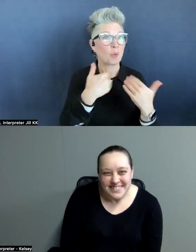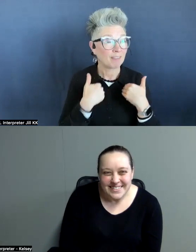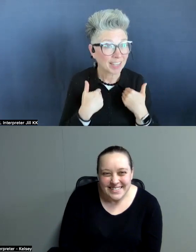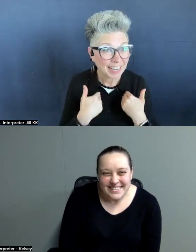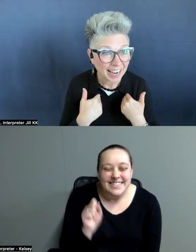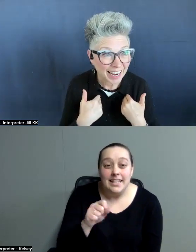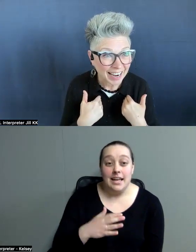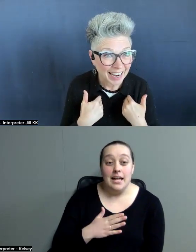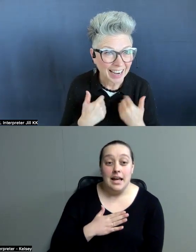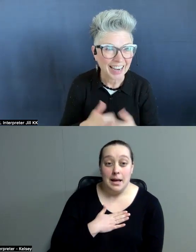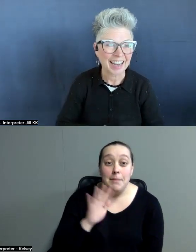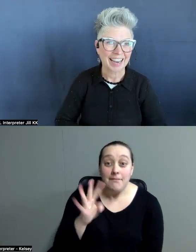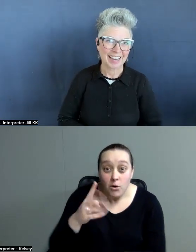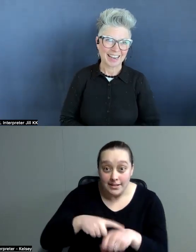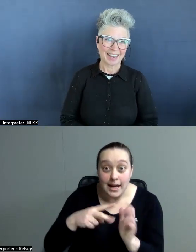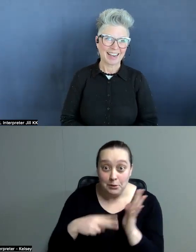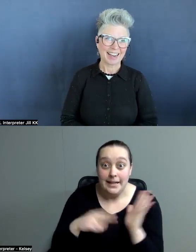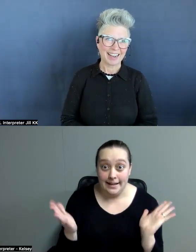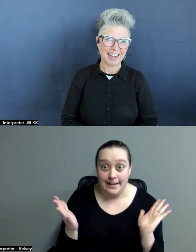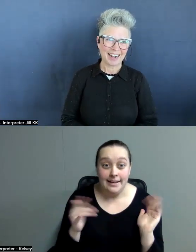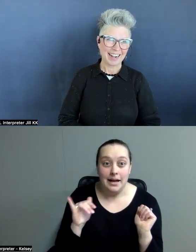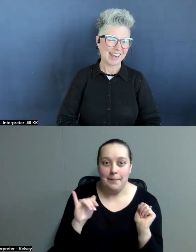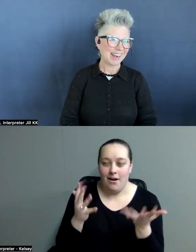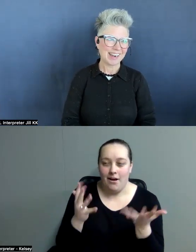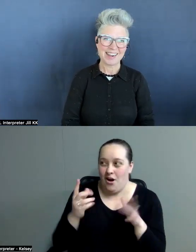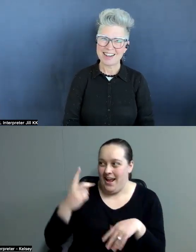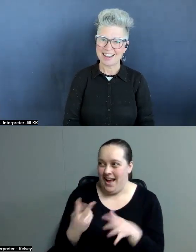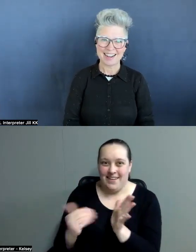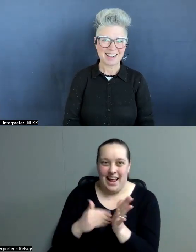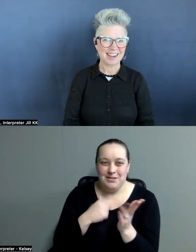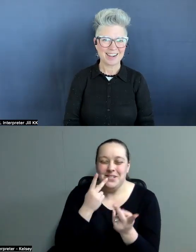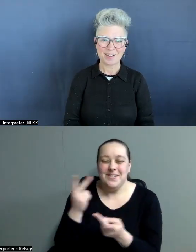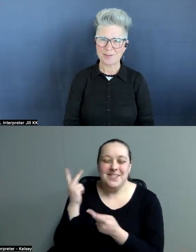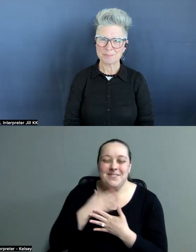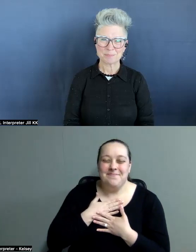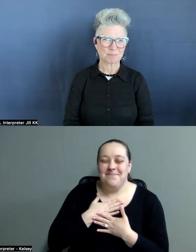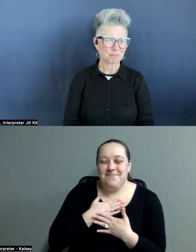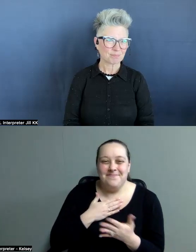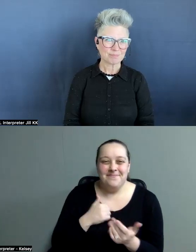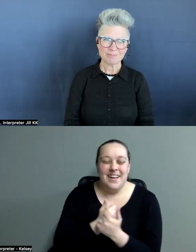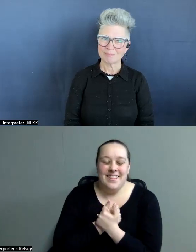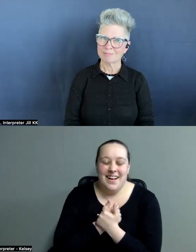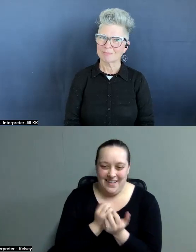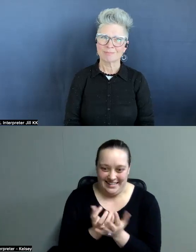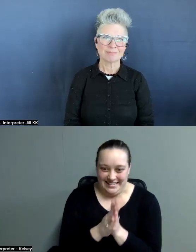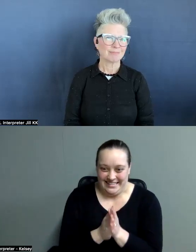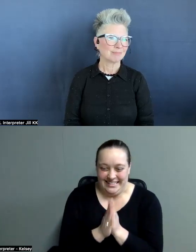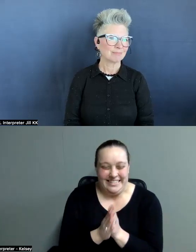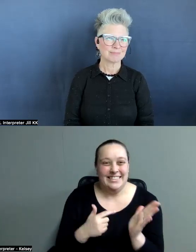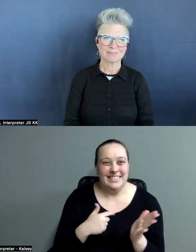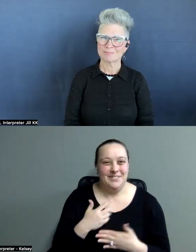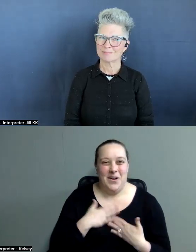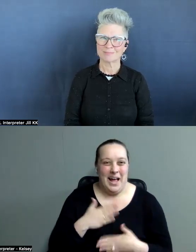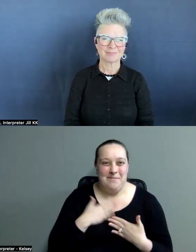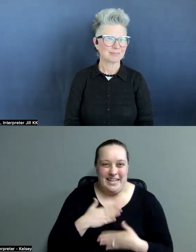think it's my fourth time reading it. I'm like happy. I'm like looking back. I'm just like, oh, hurry up. I